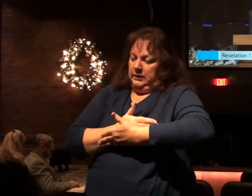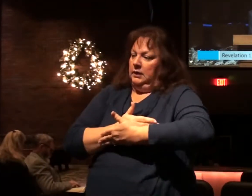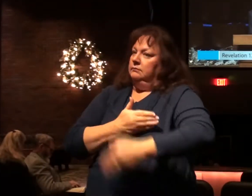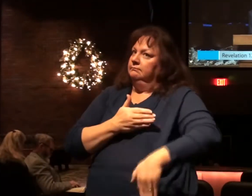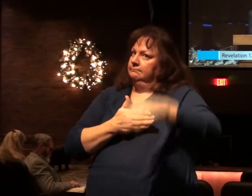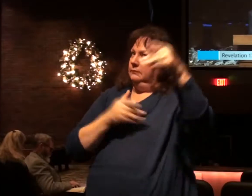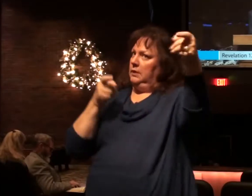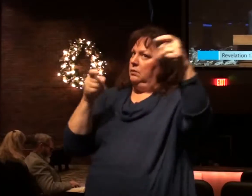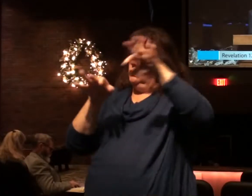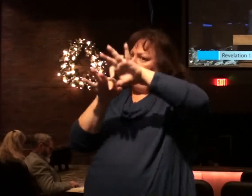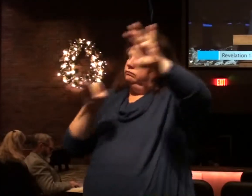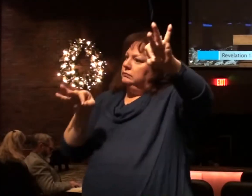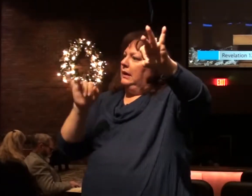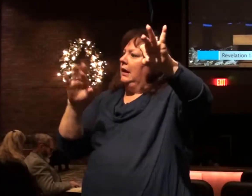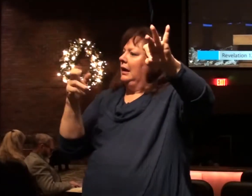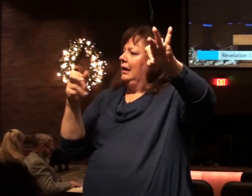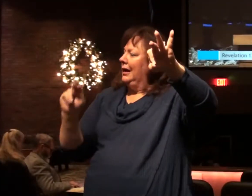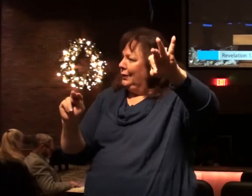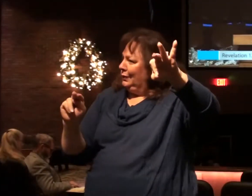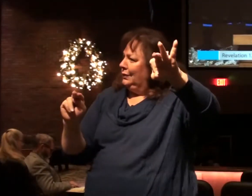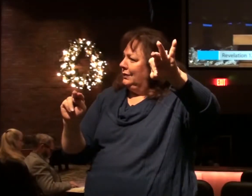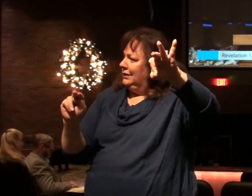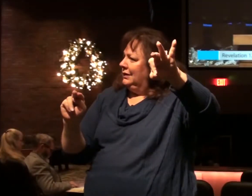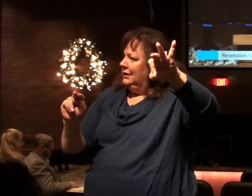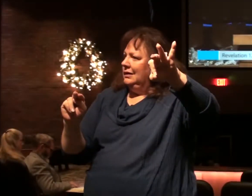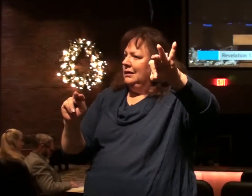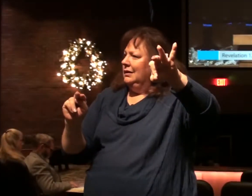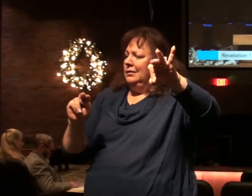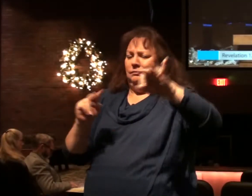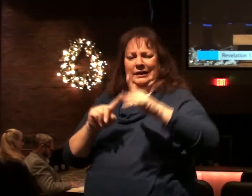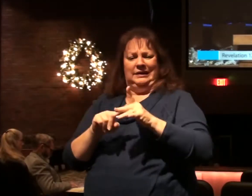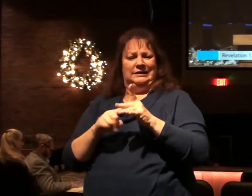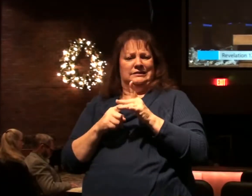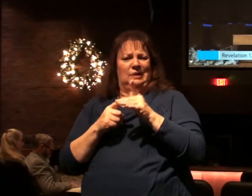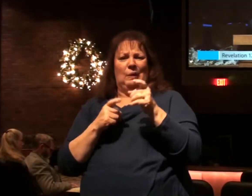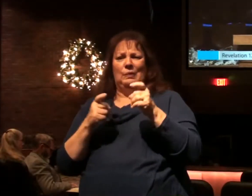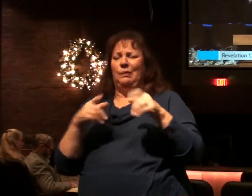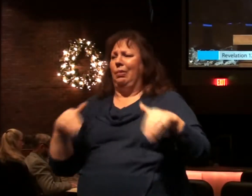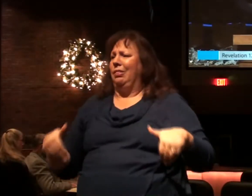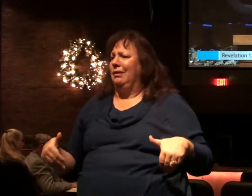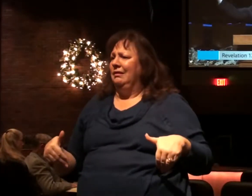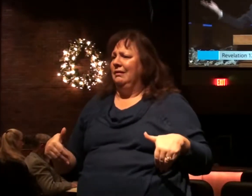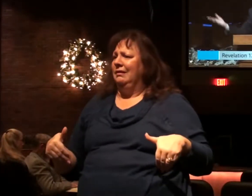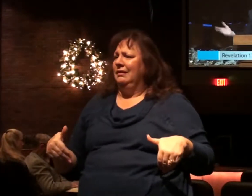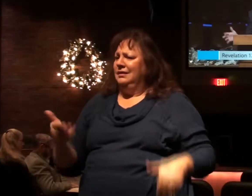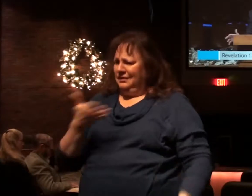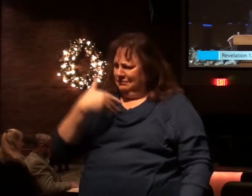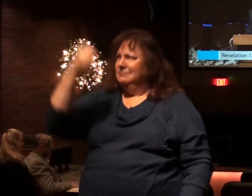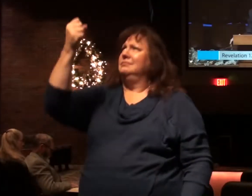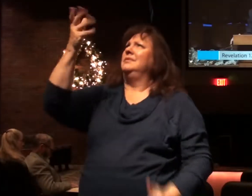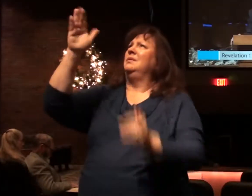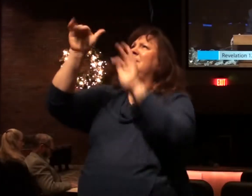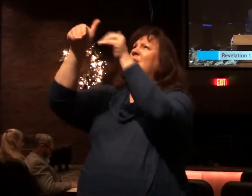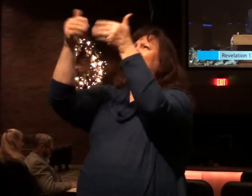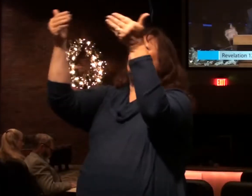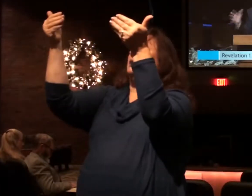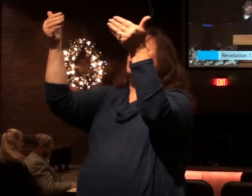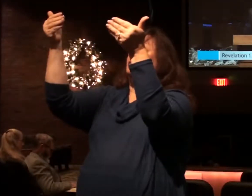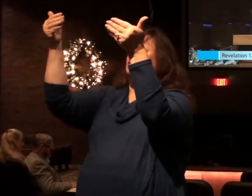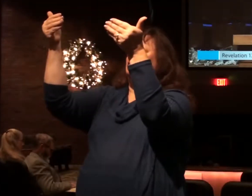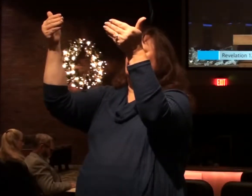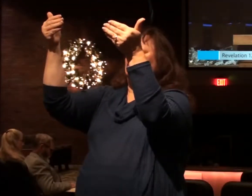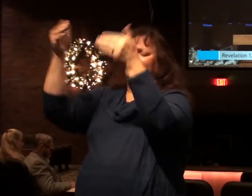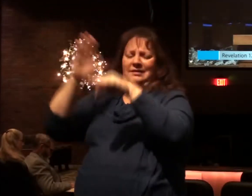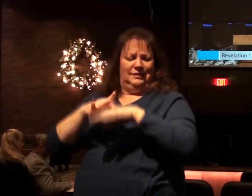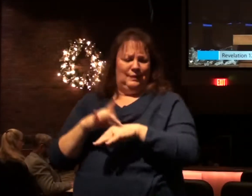nations with a rod of iron. But he didn't start to rule the nations. He was caught up to heaven. He's